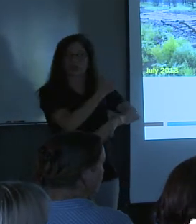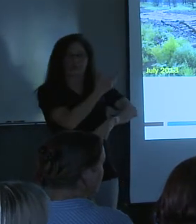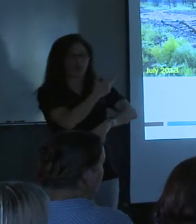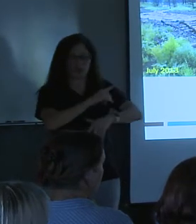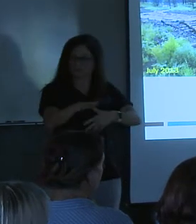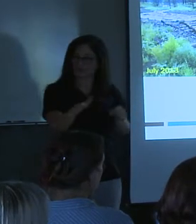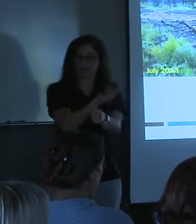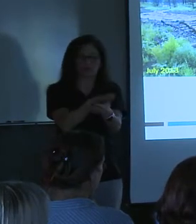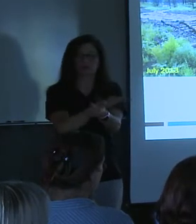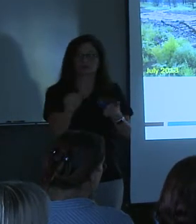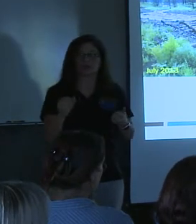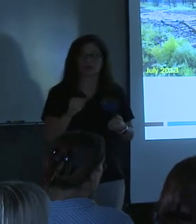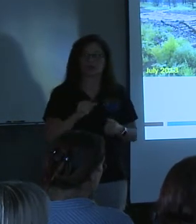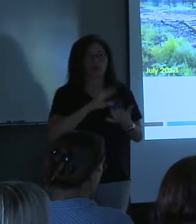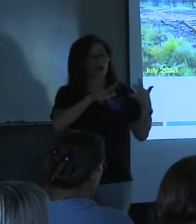destroyed it.